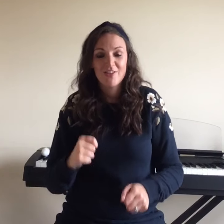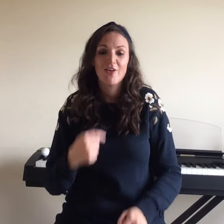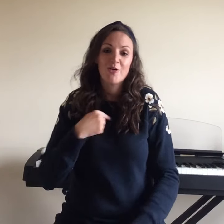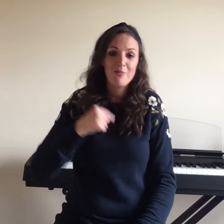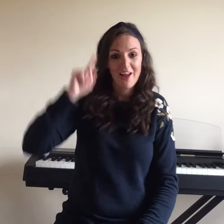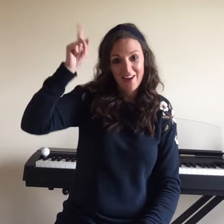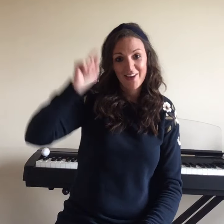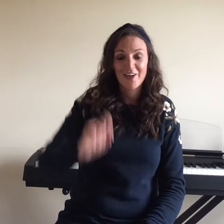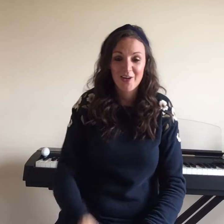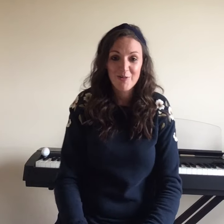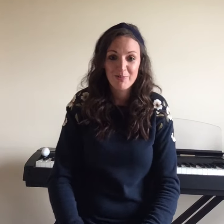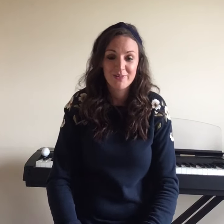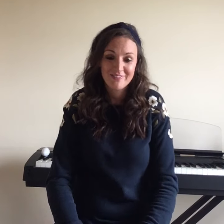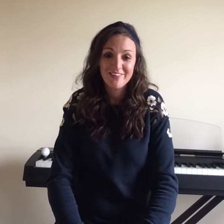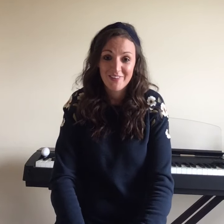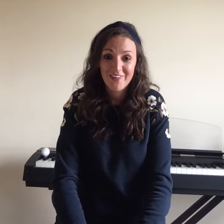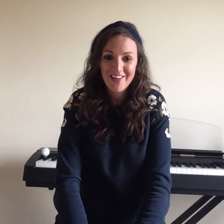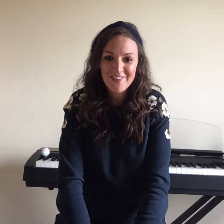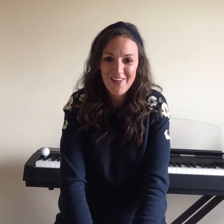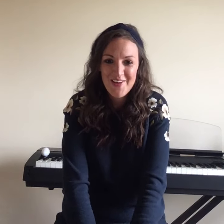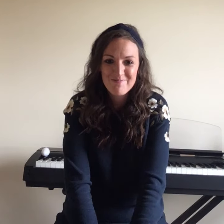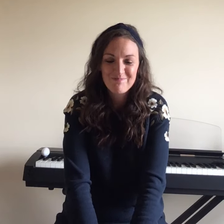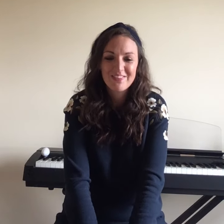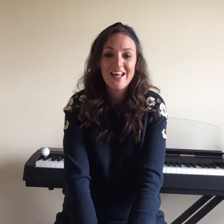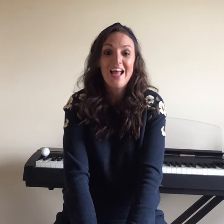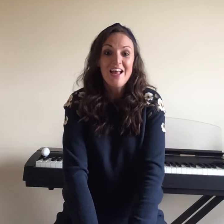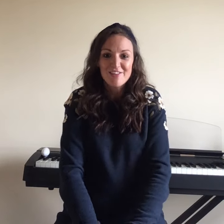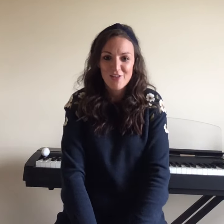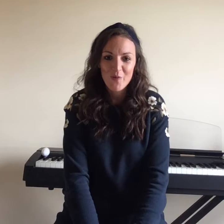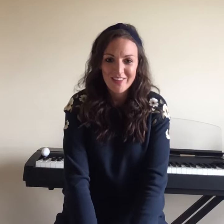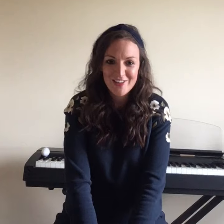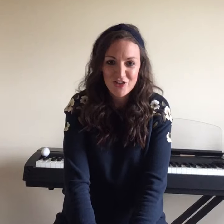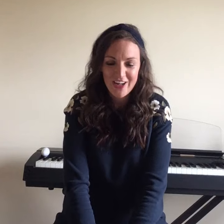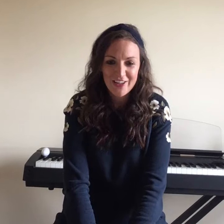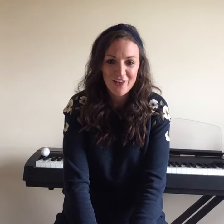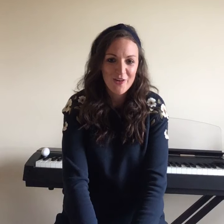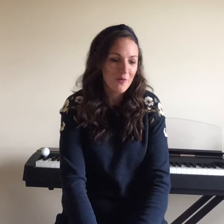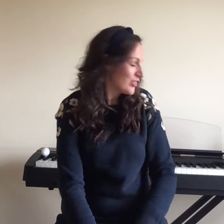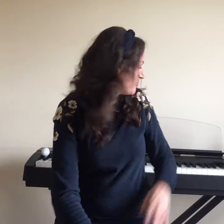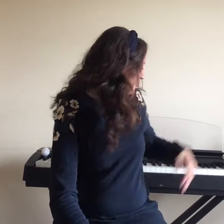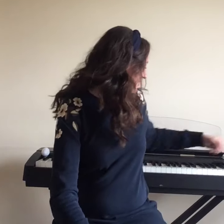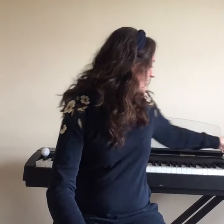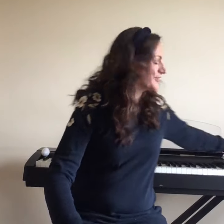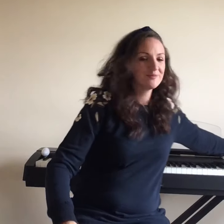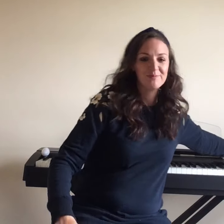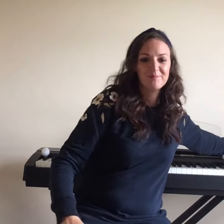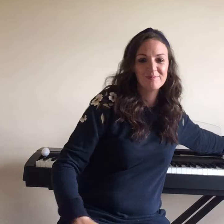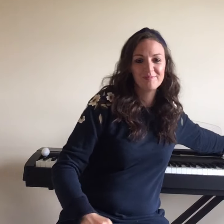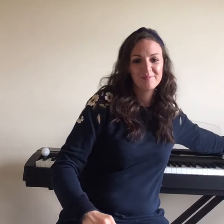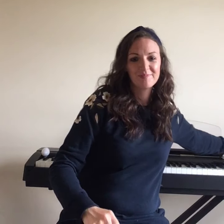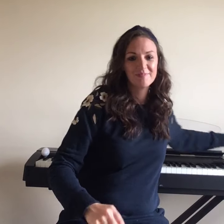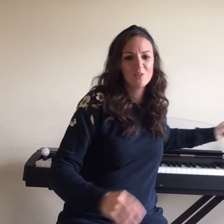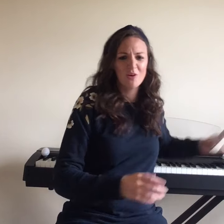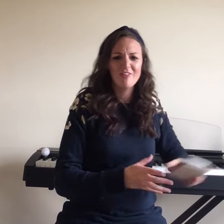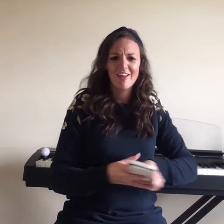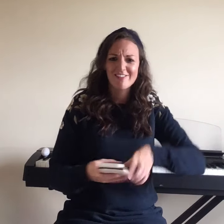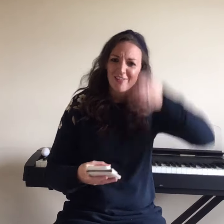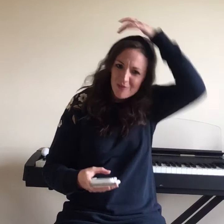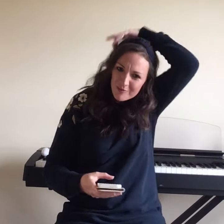down but I got up and all that. Okay. So let's try it now with the music. It's quite fast this one